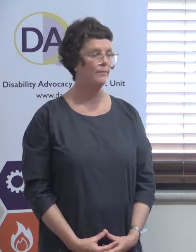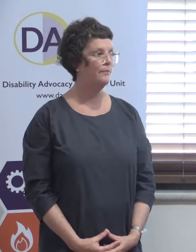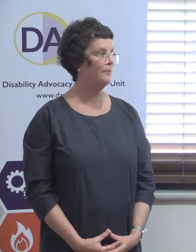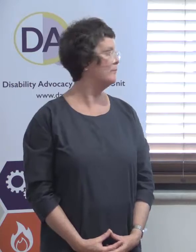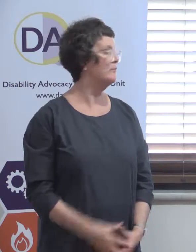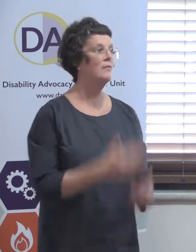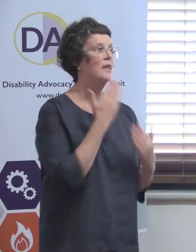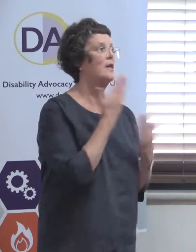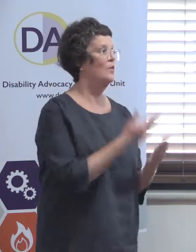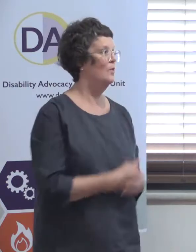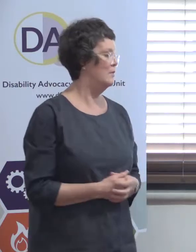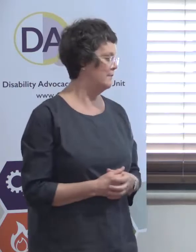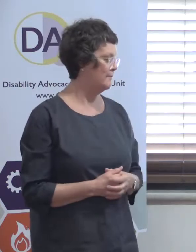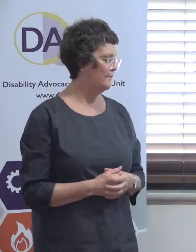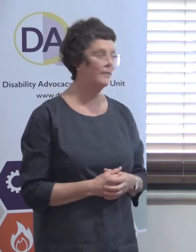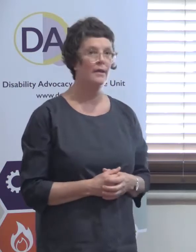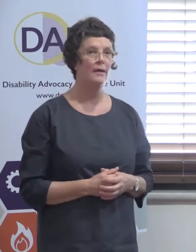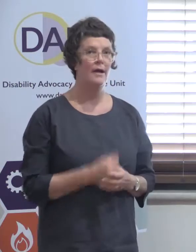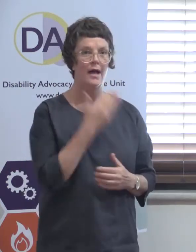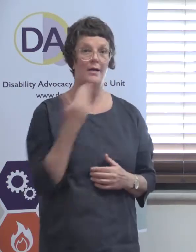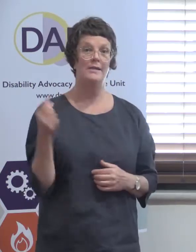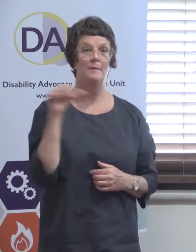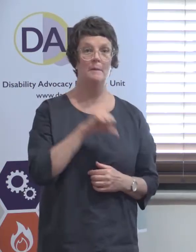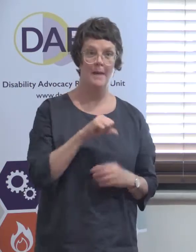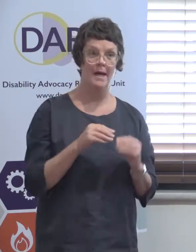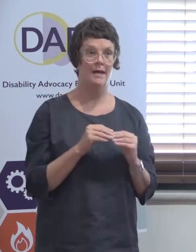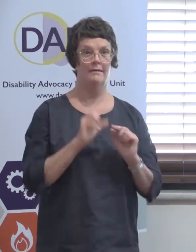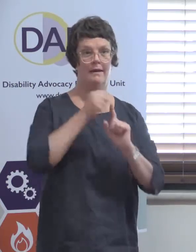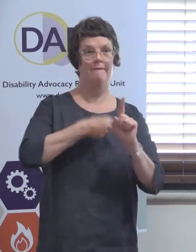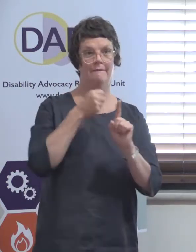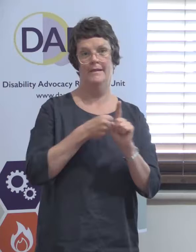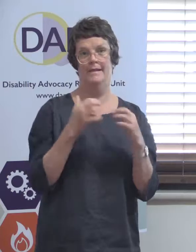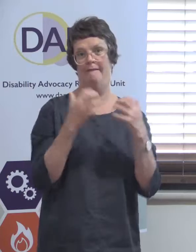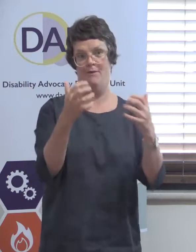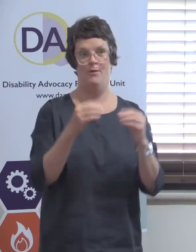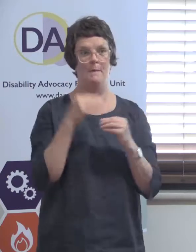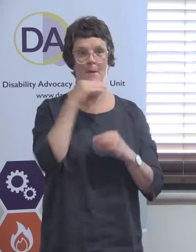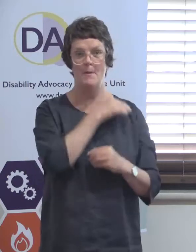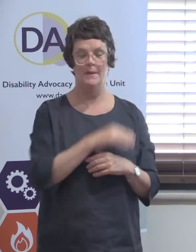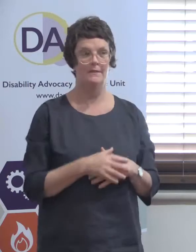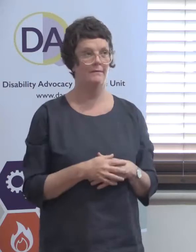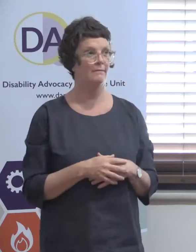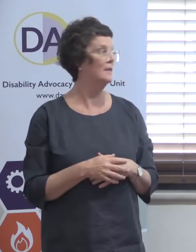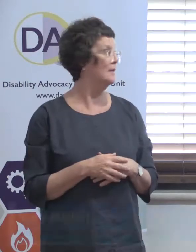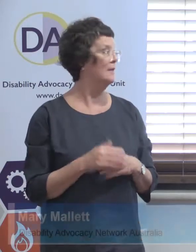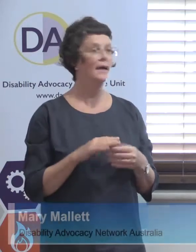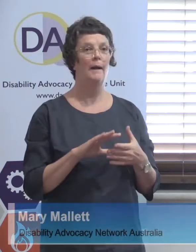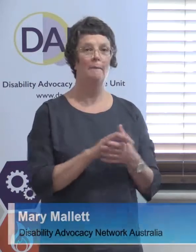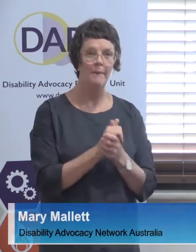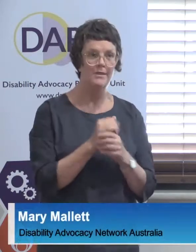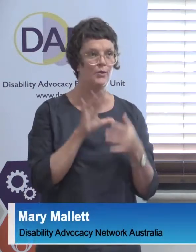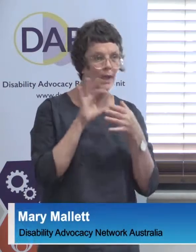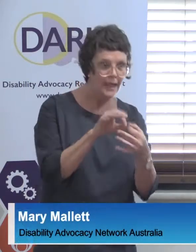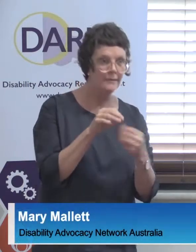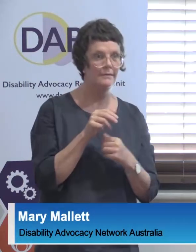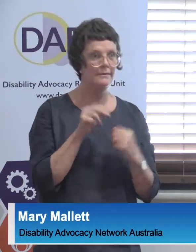Thanks, Melanie. And it's very nice to be back at an advocacy sector forum in Melbourne. A pleasure to reconnect with lots